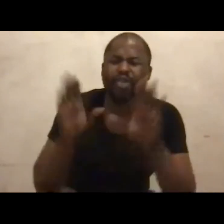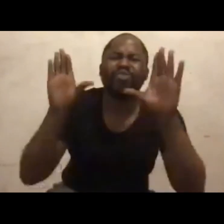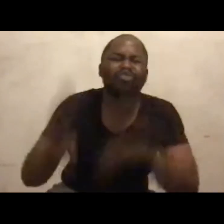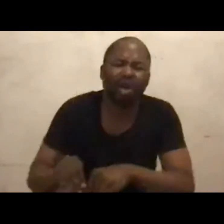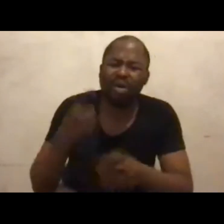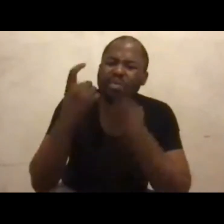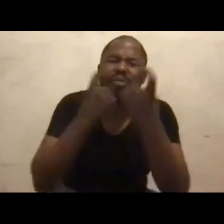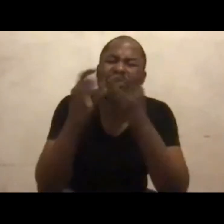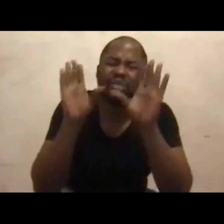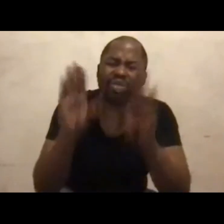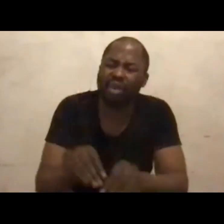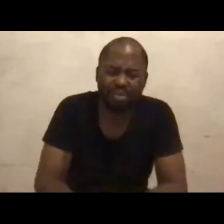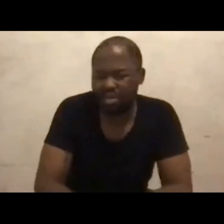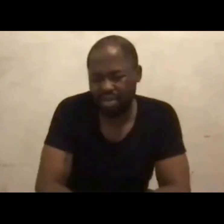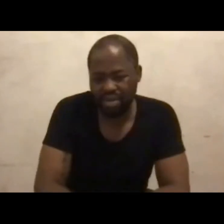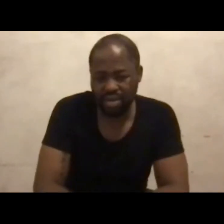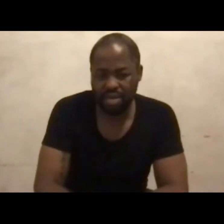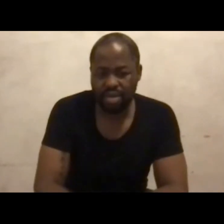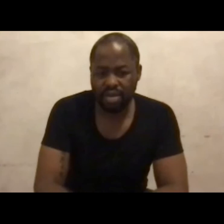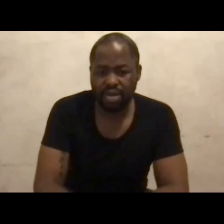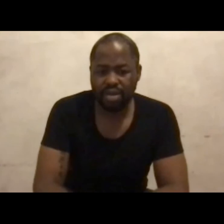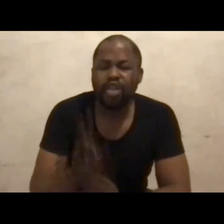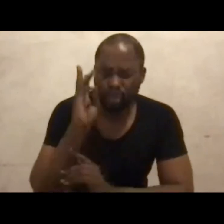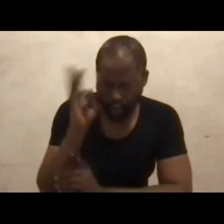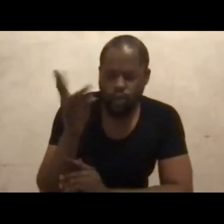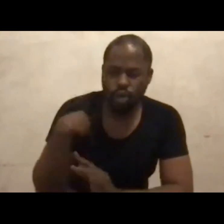Submit actions. And you will be introduced.